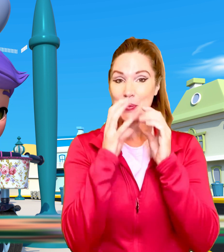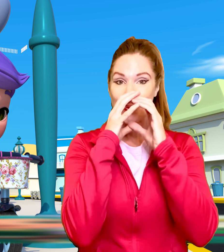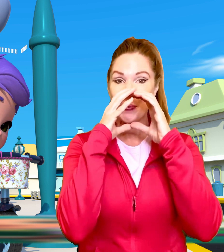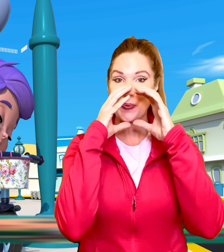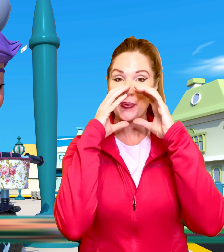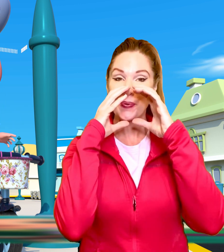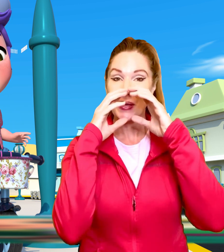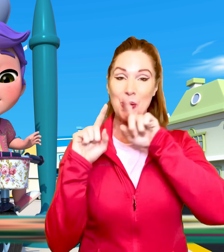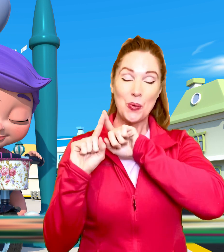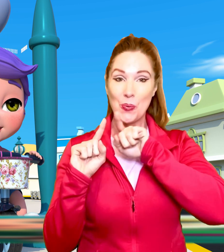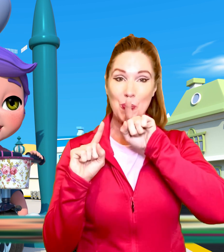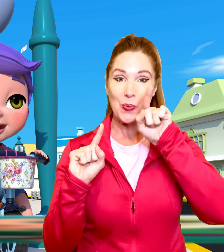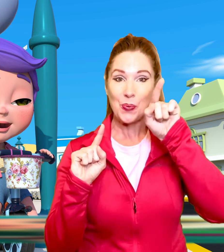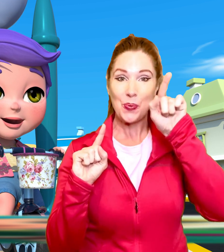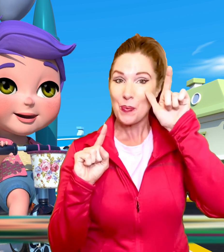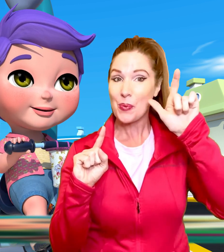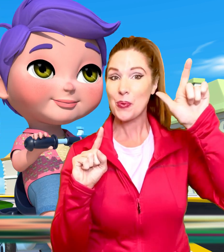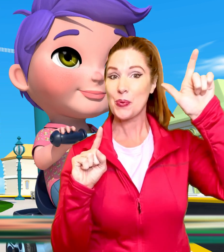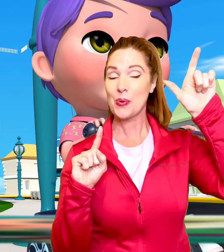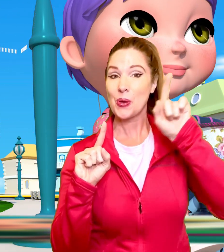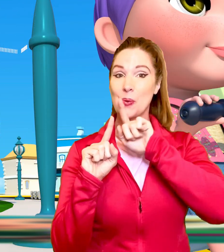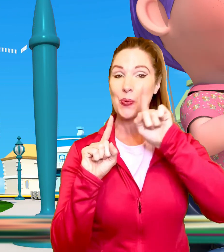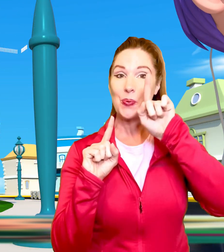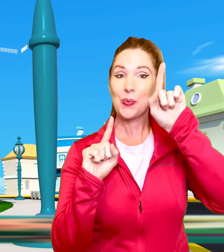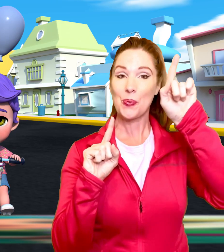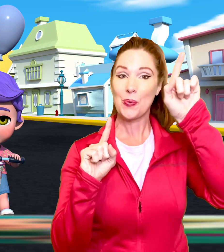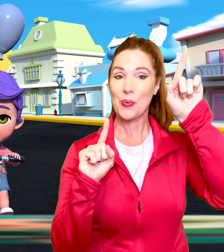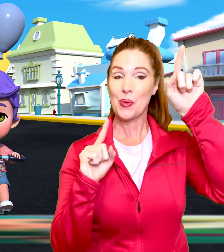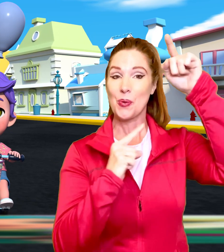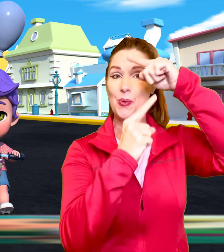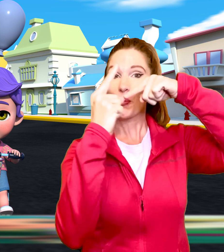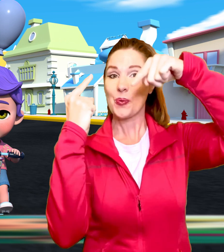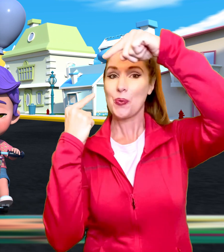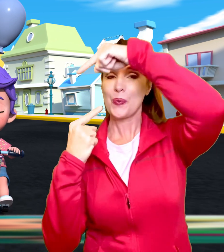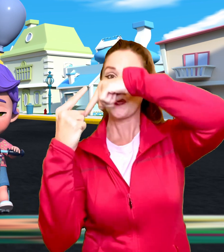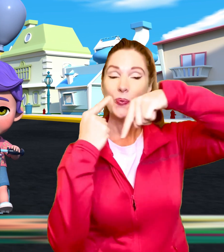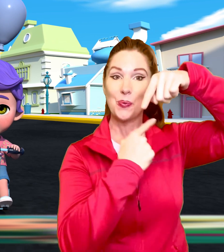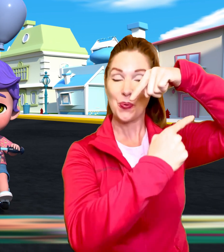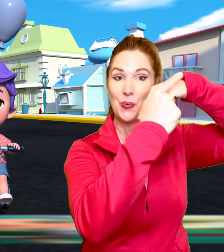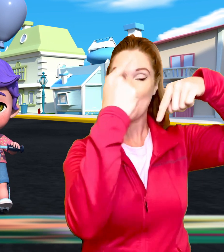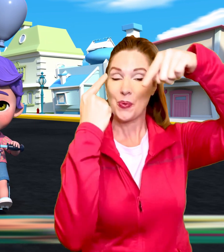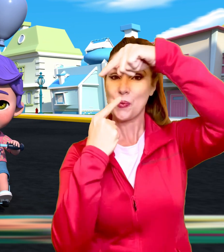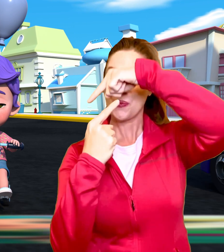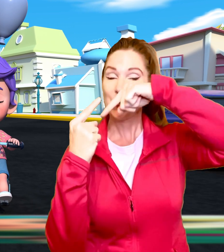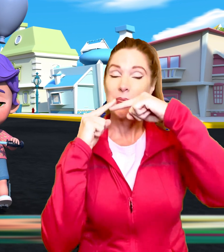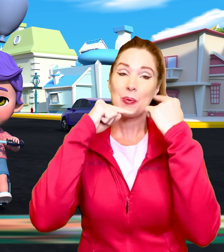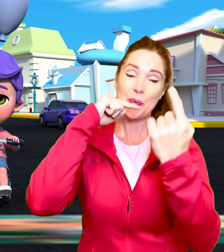Little Balloon It flew to the moon Floating around and round It